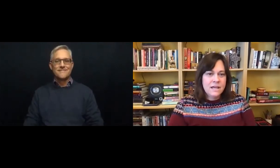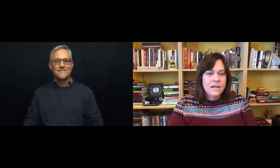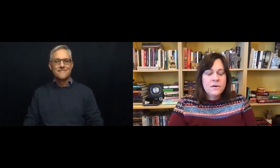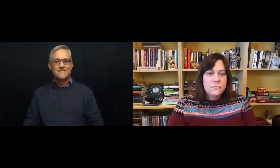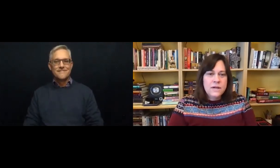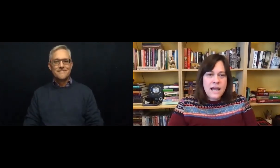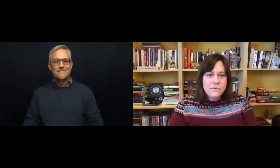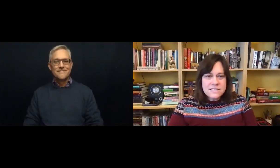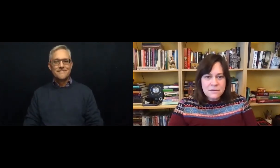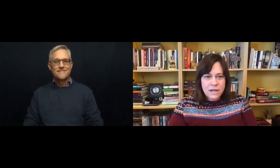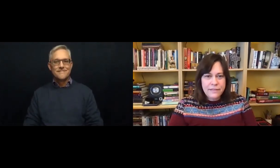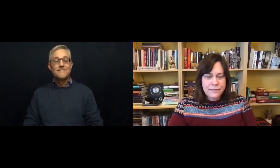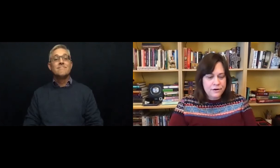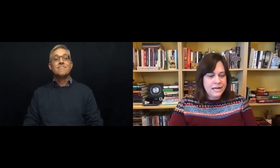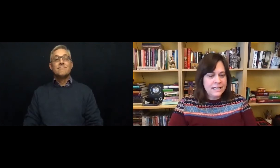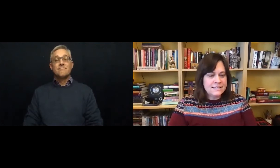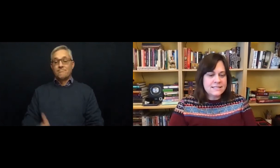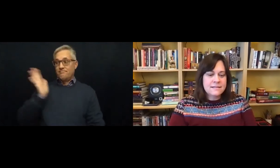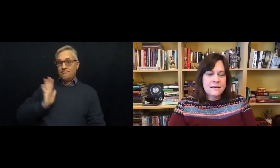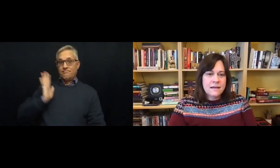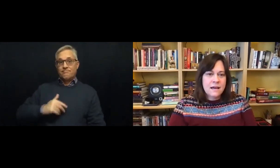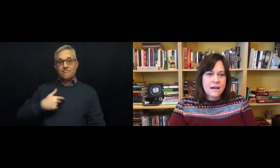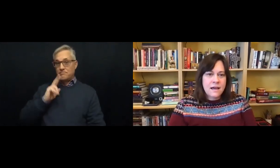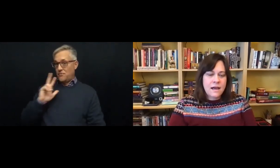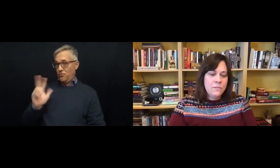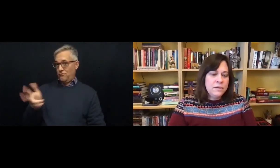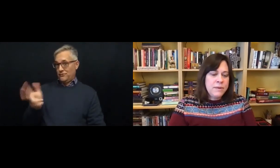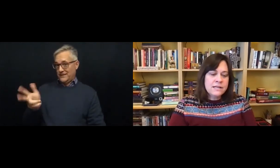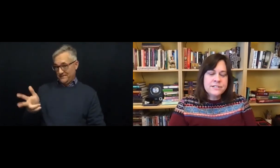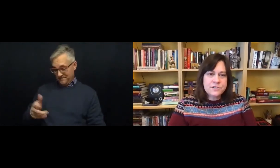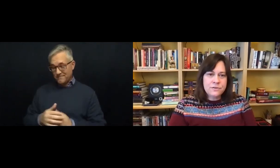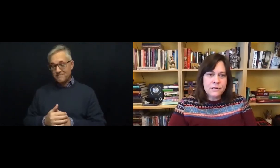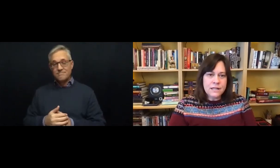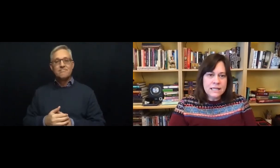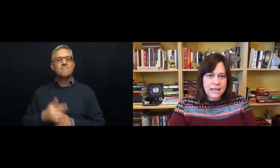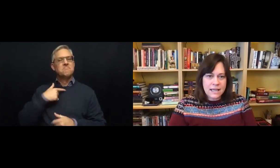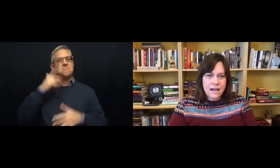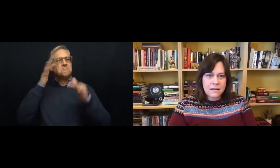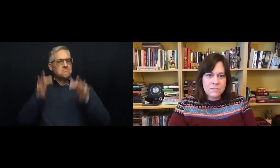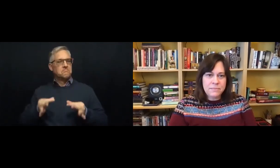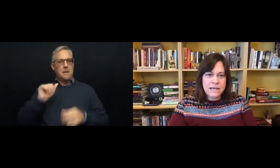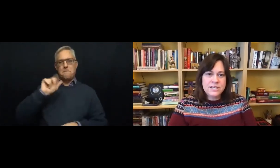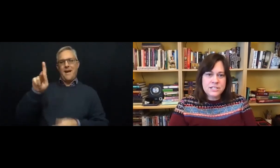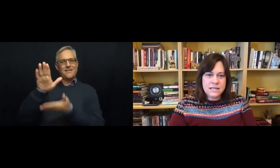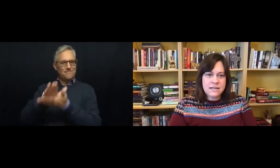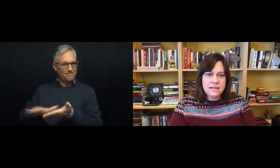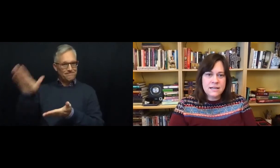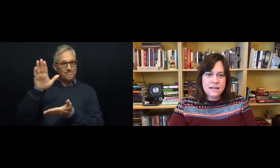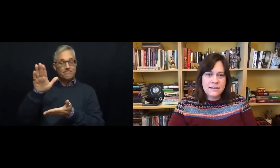When I was in my 30s, I went back to school and got my PhD in